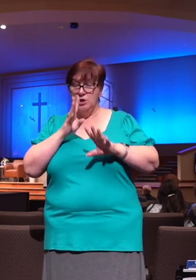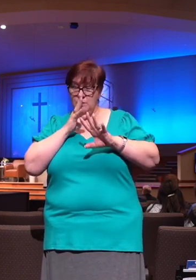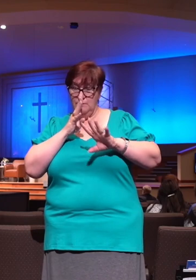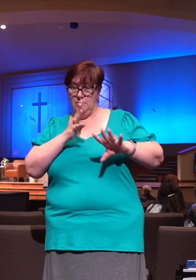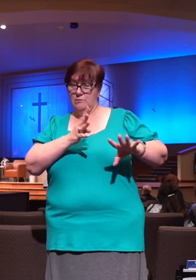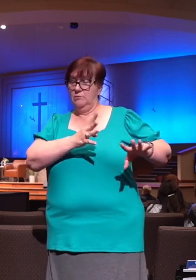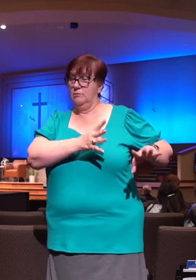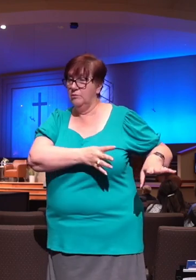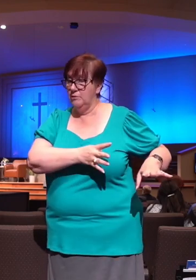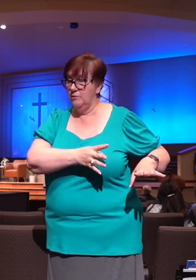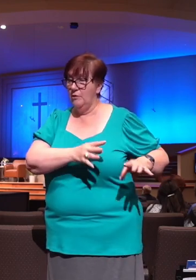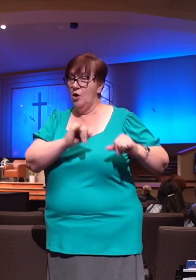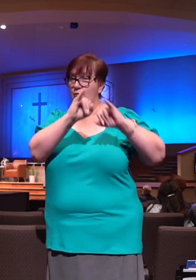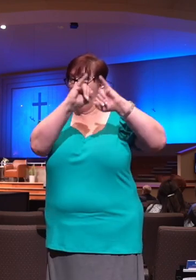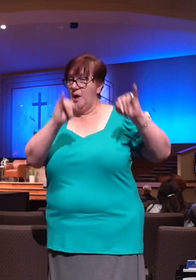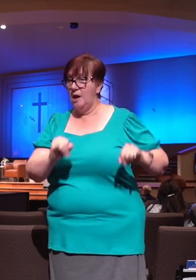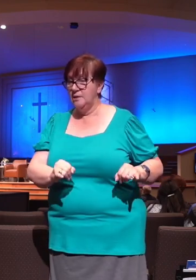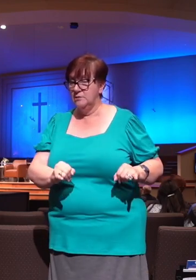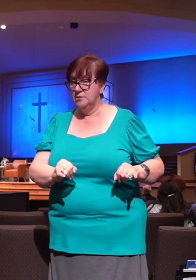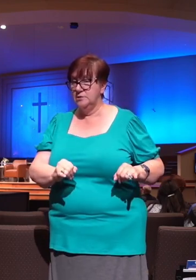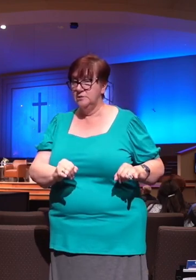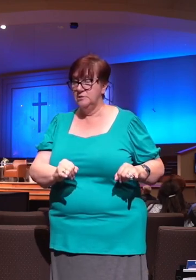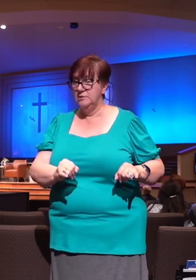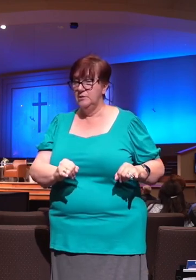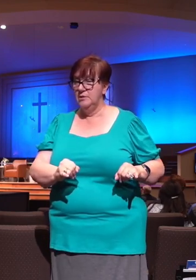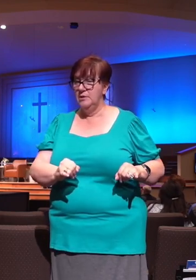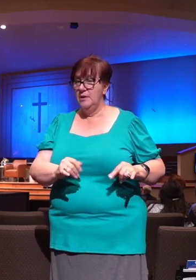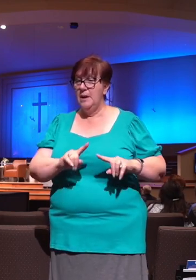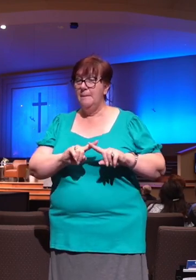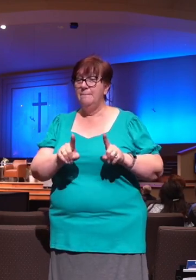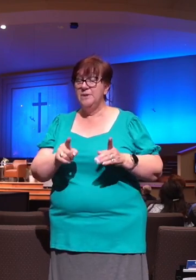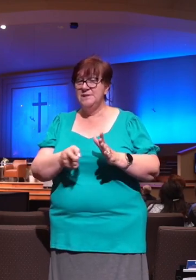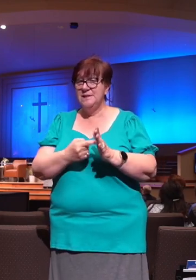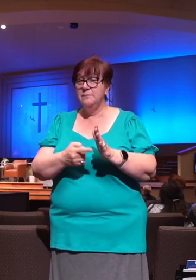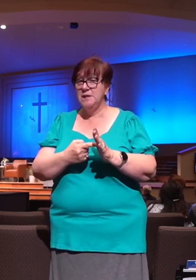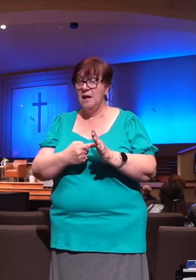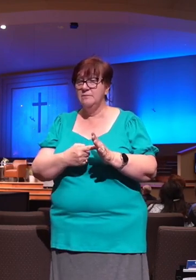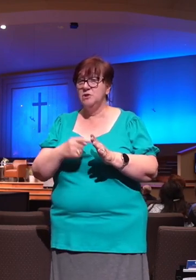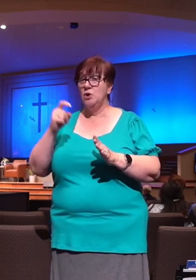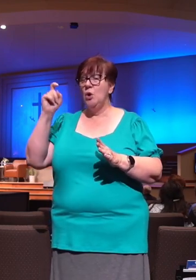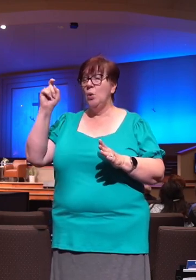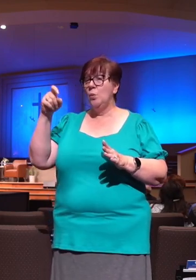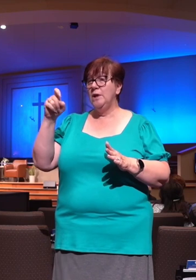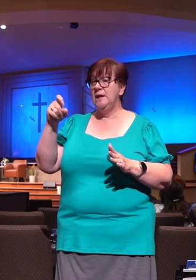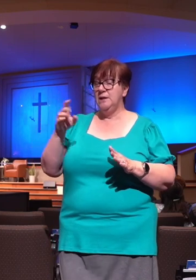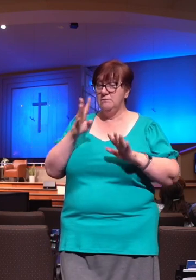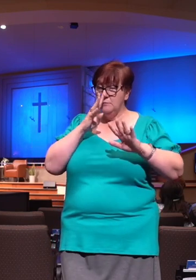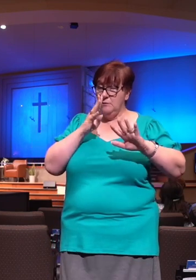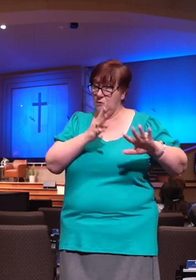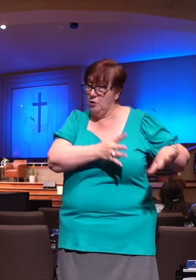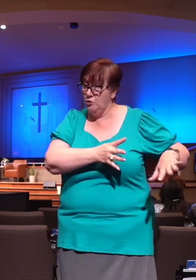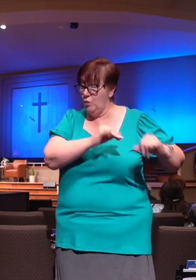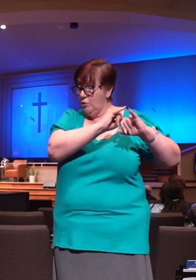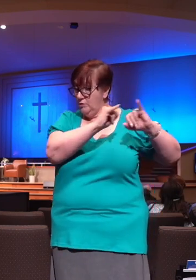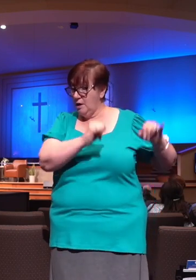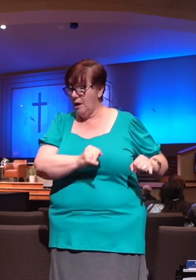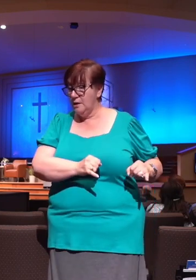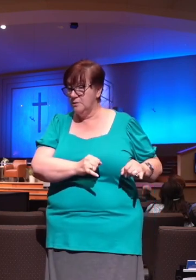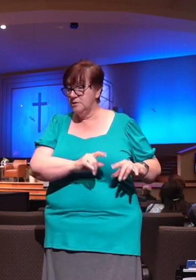not enough just to abstain. And sometimes as believers, we get it half right. Because we know there's a lot of things that we shouldn't do, but we